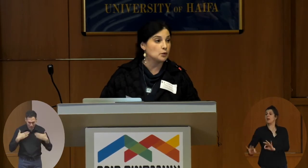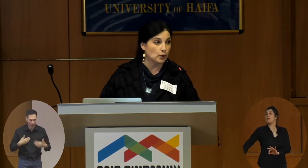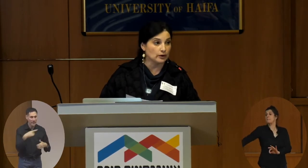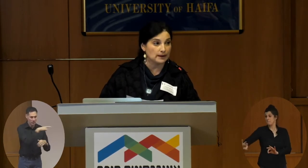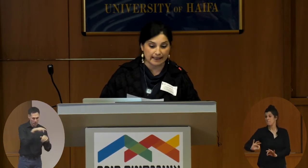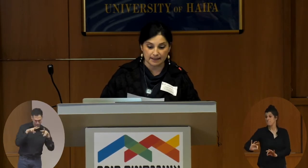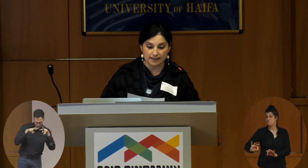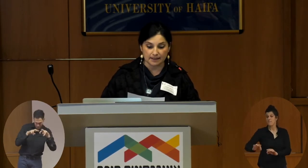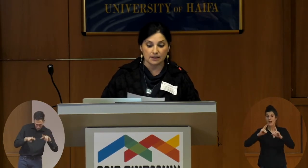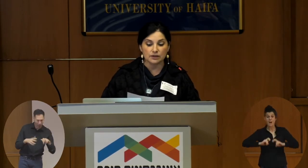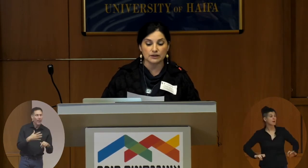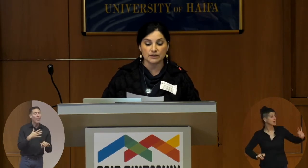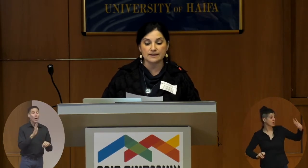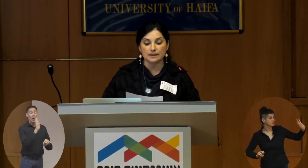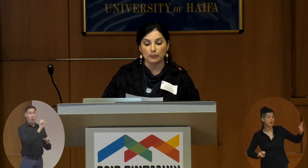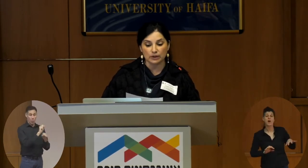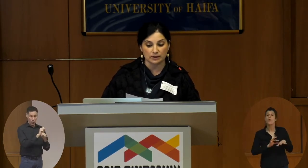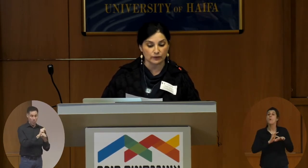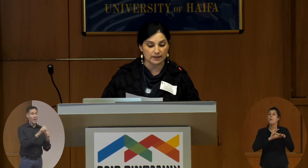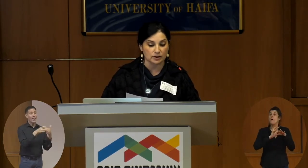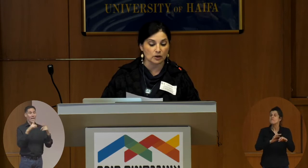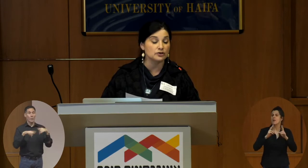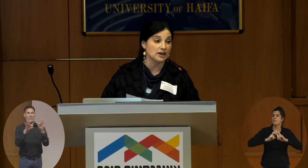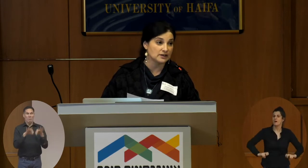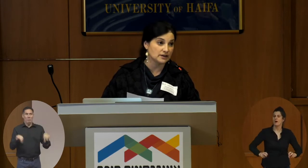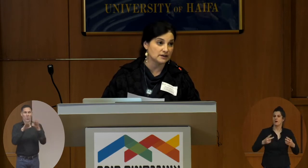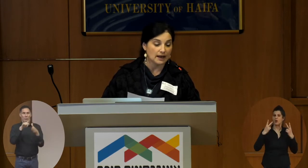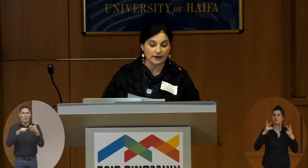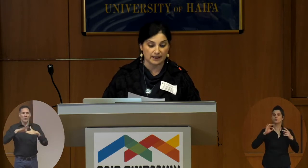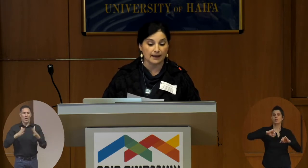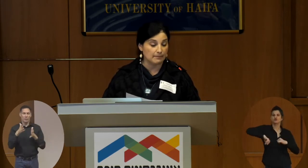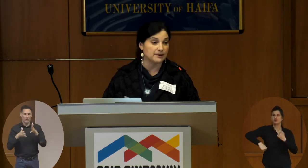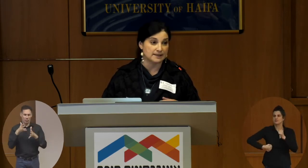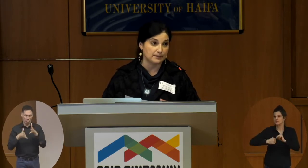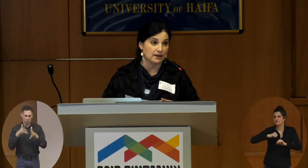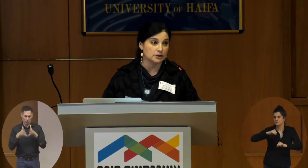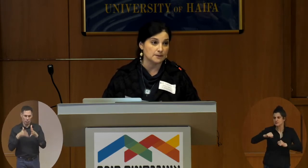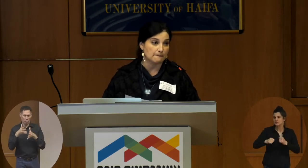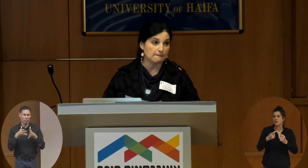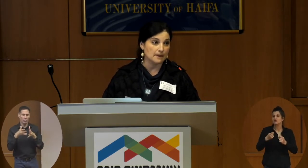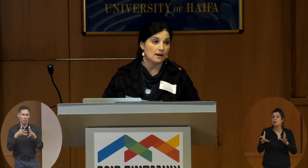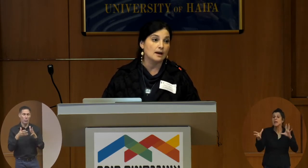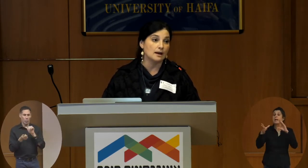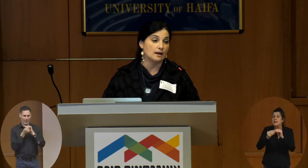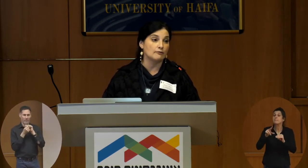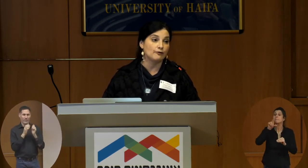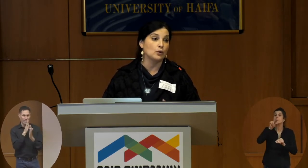work led to Susan's important research on gestures that accompany speech for